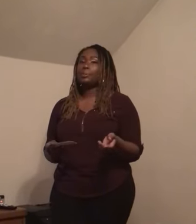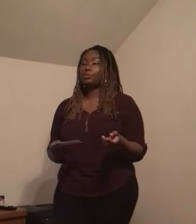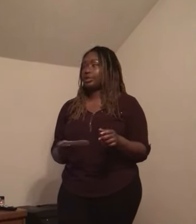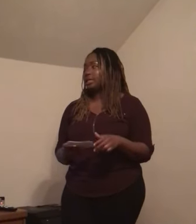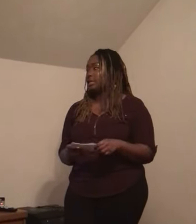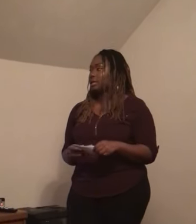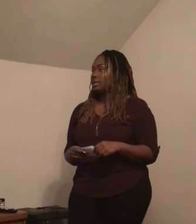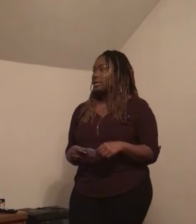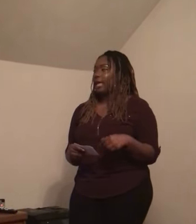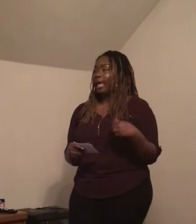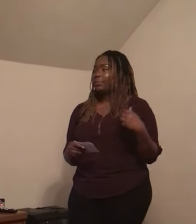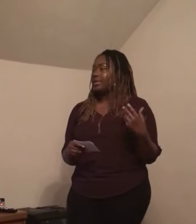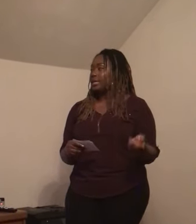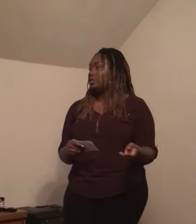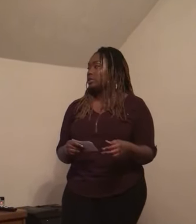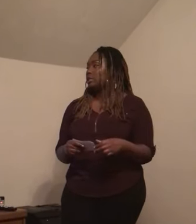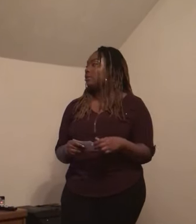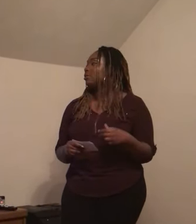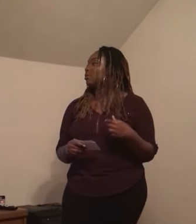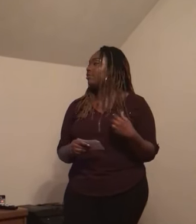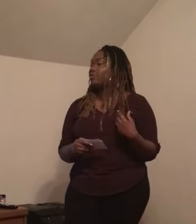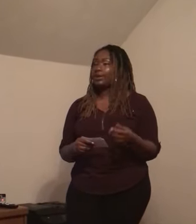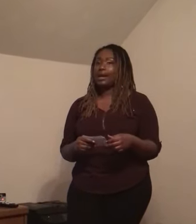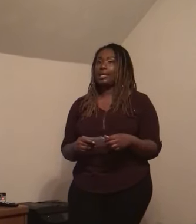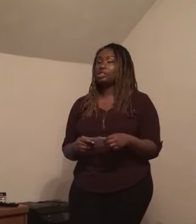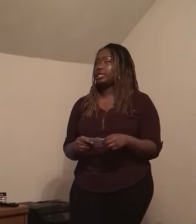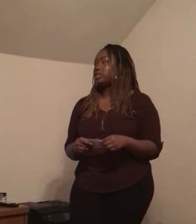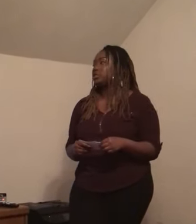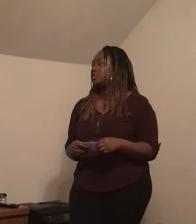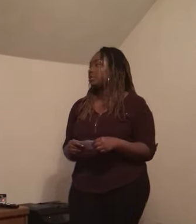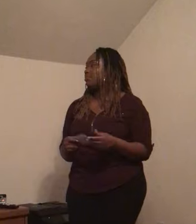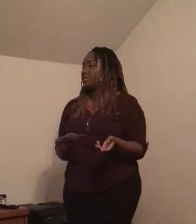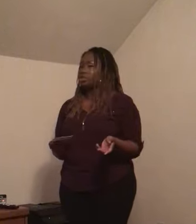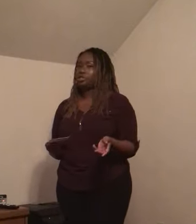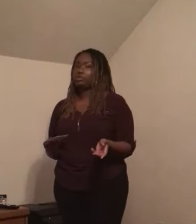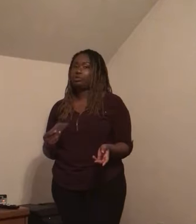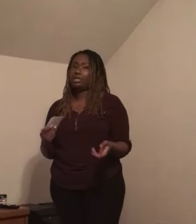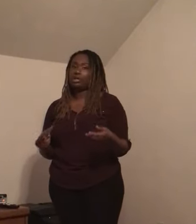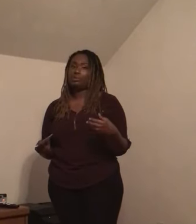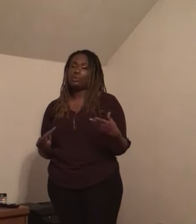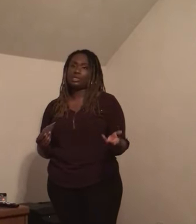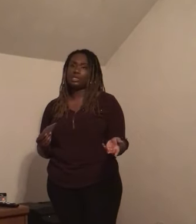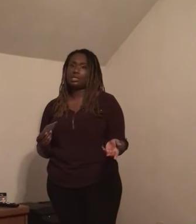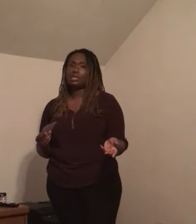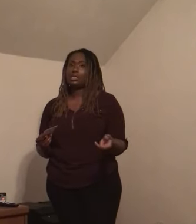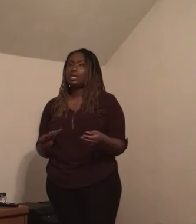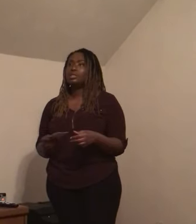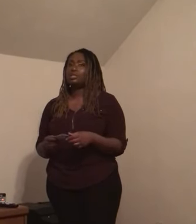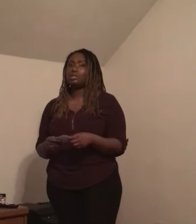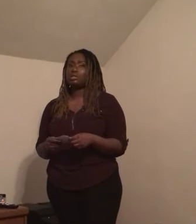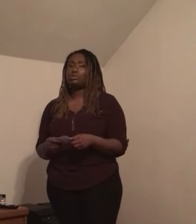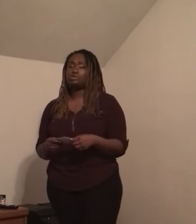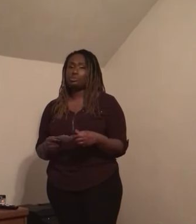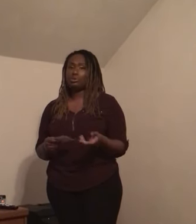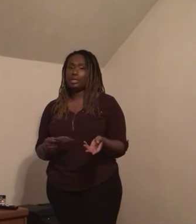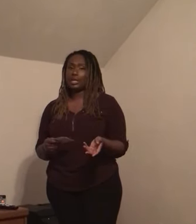lip reading, implication, writing gestures and pictures or images to use to communicate.